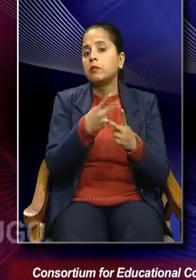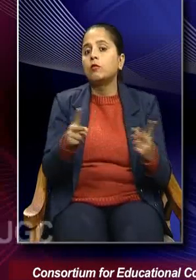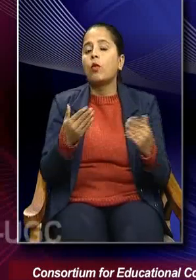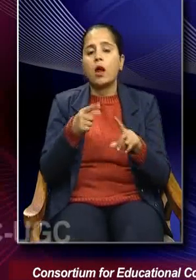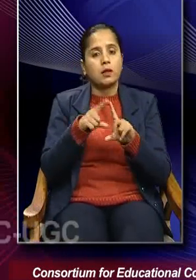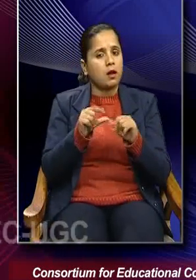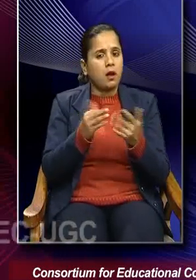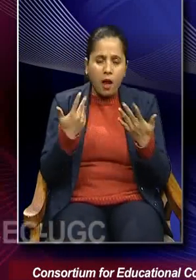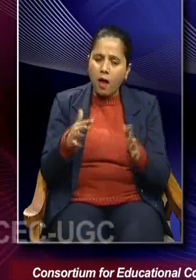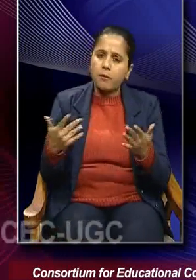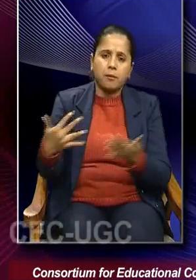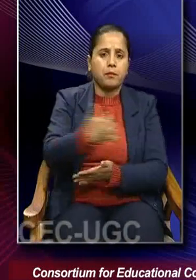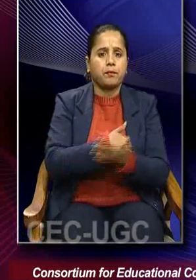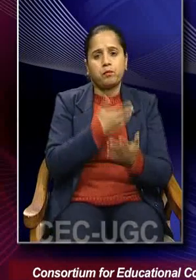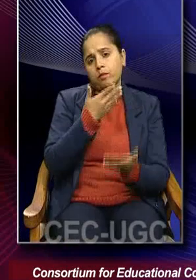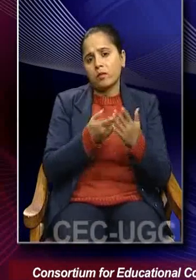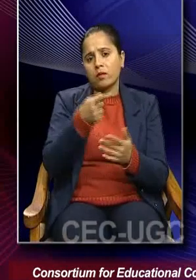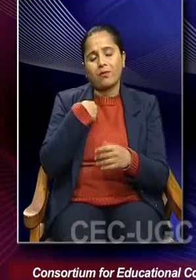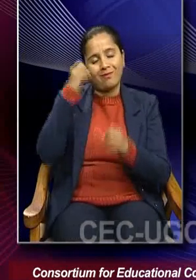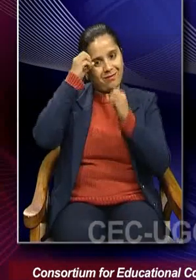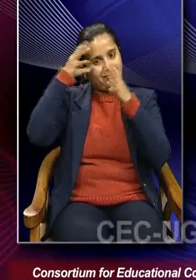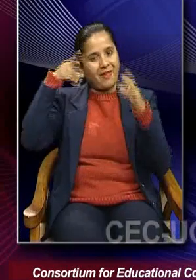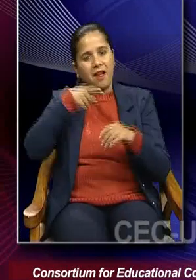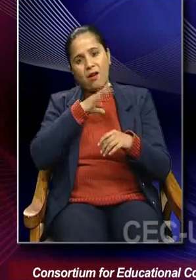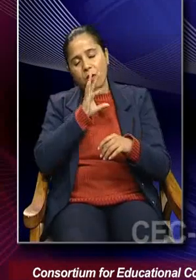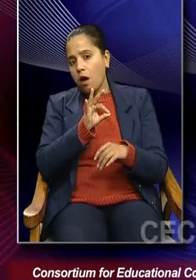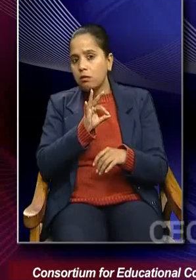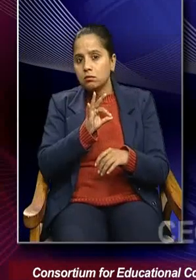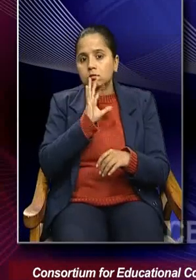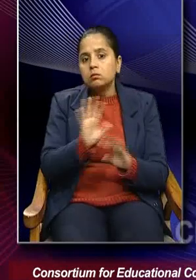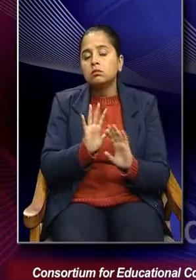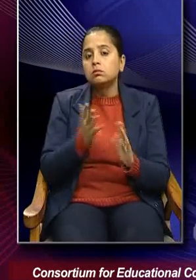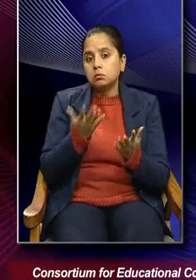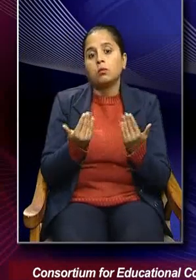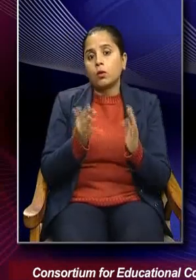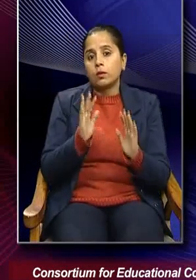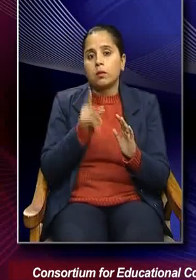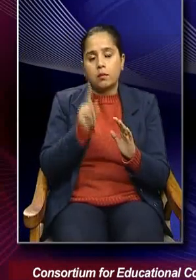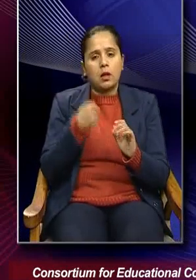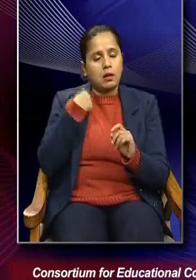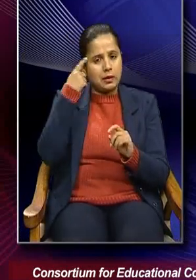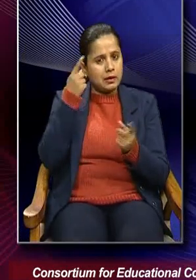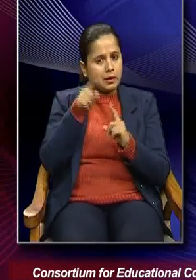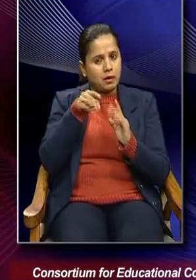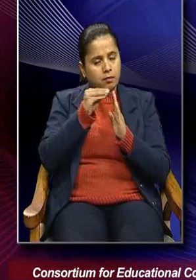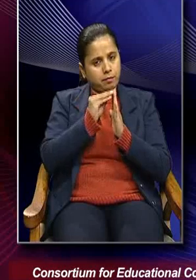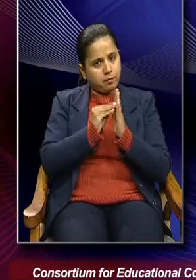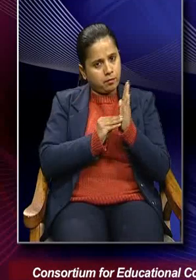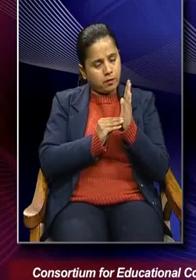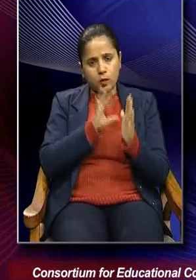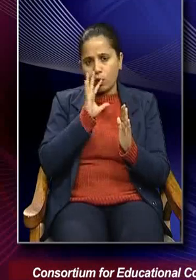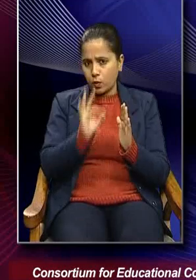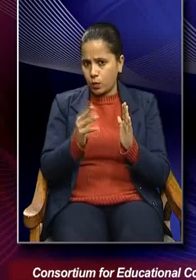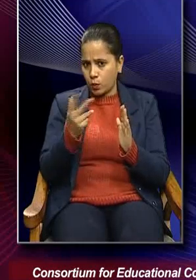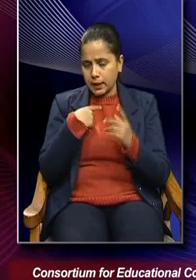be kind of an illusion. So, what we need to do is map out the reality that is being